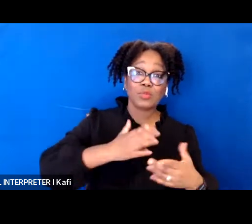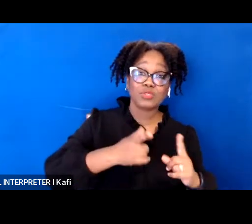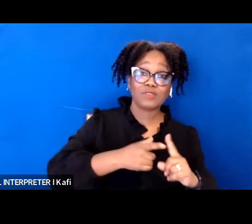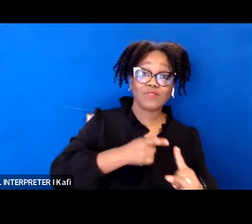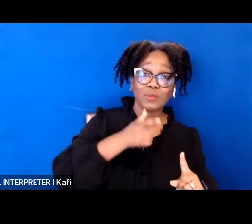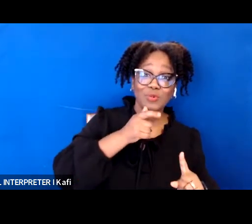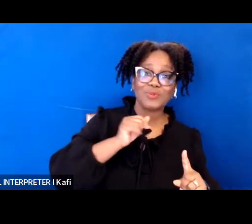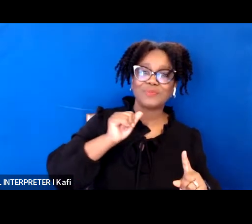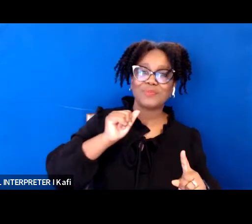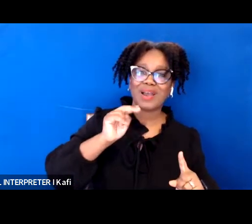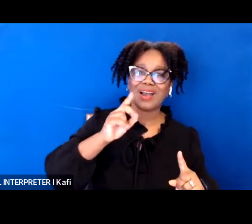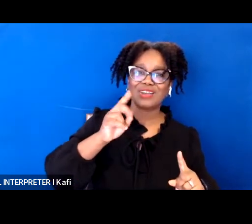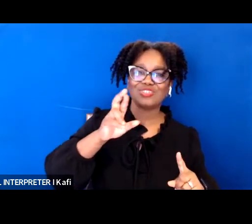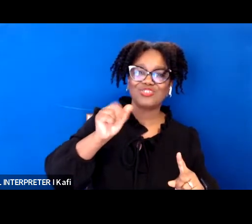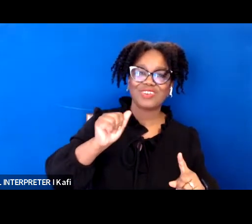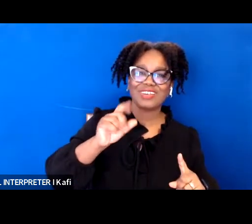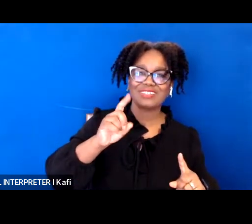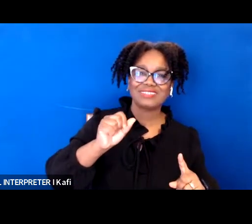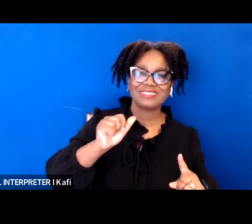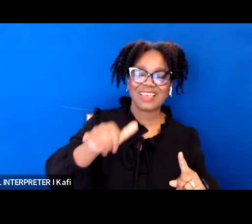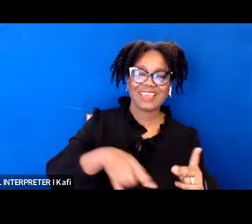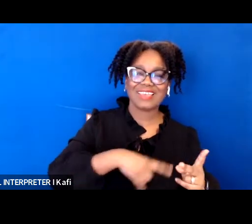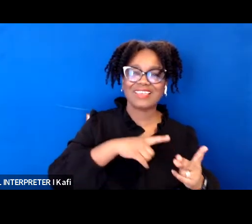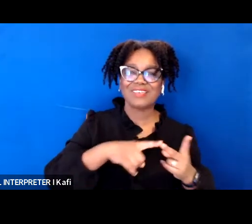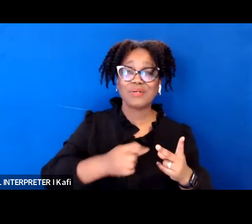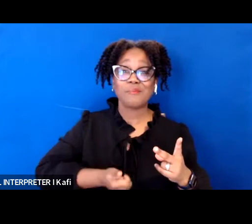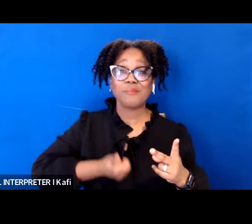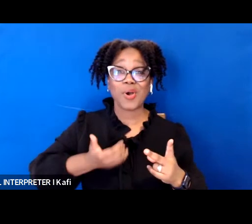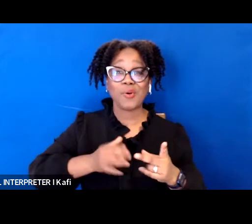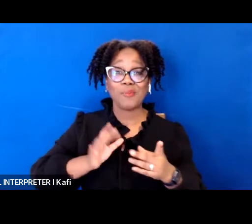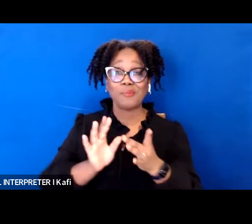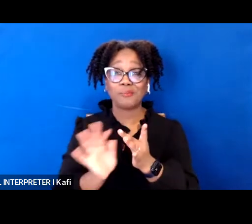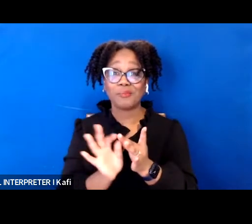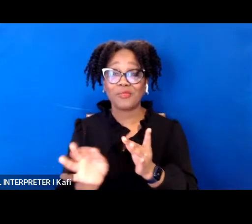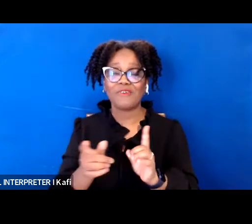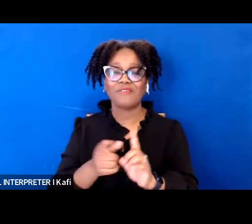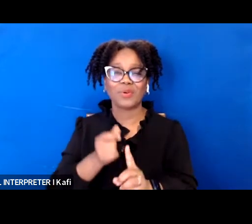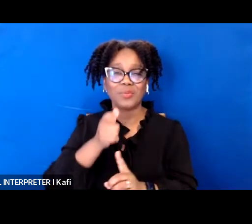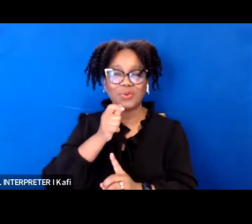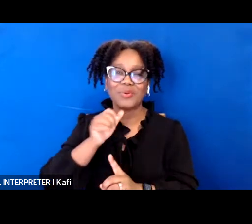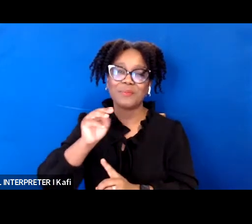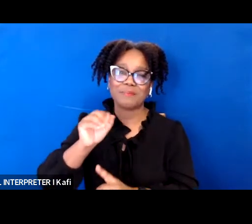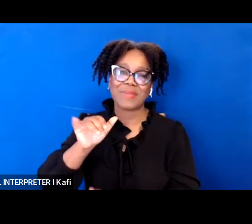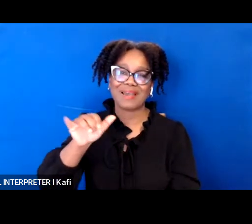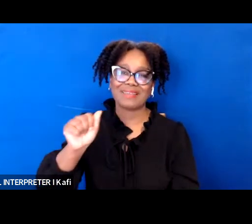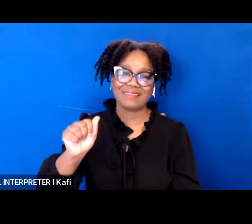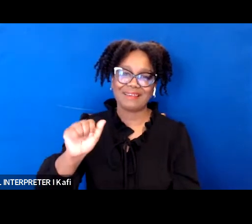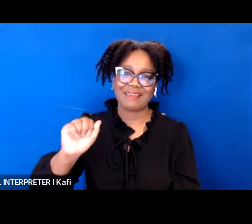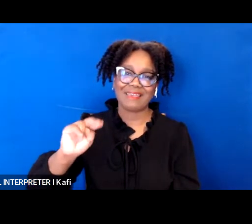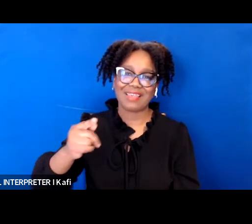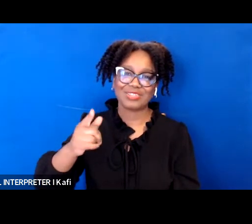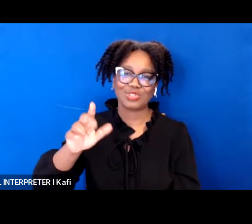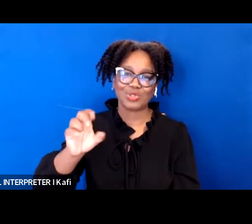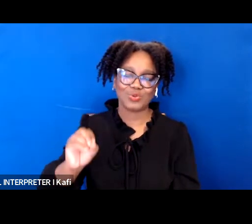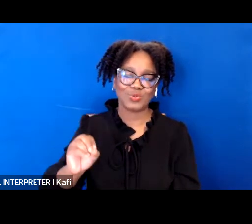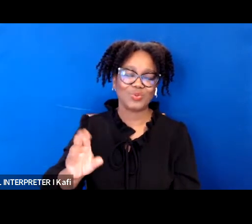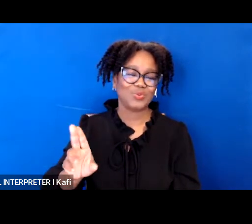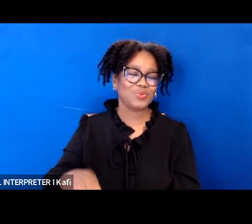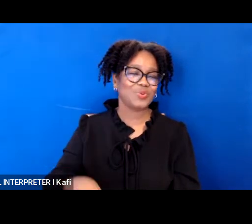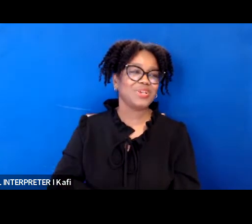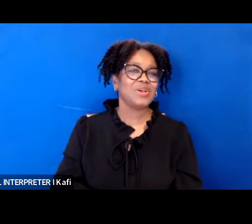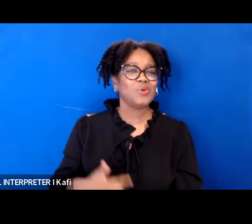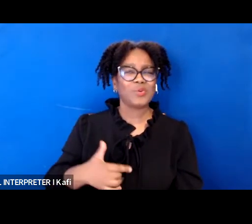poet maya angelou we're here to celebrate this historic moment for katanji judge katanji brown